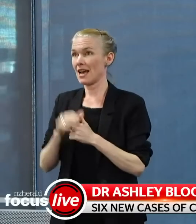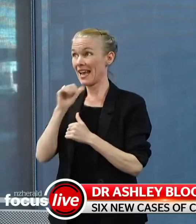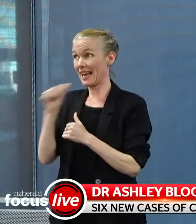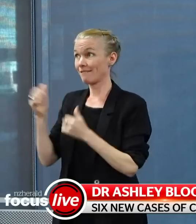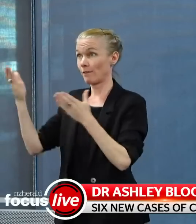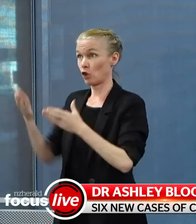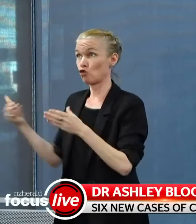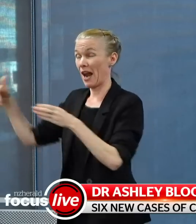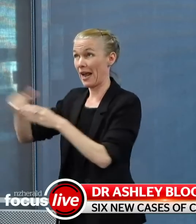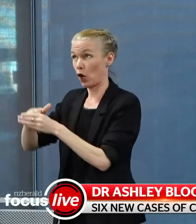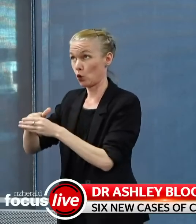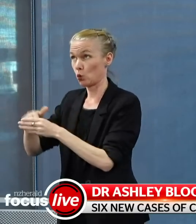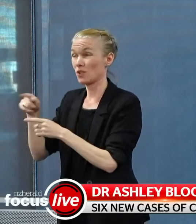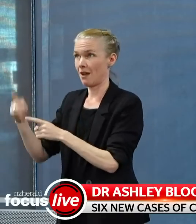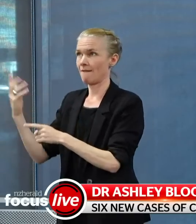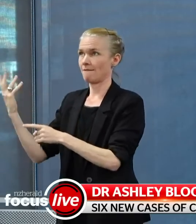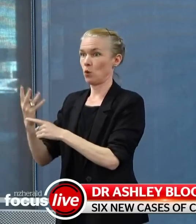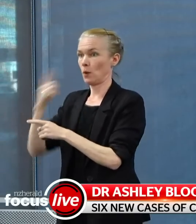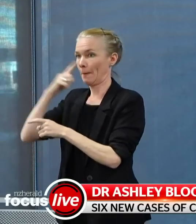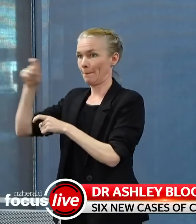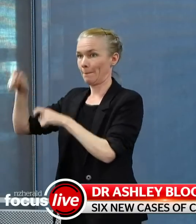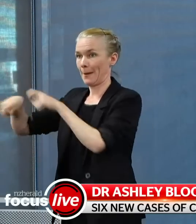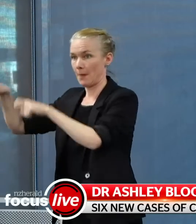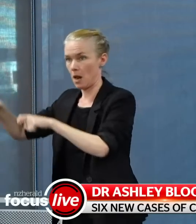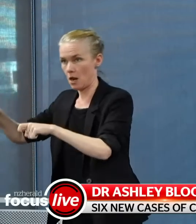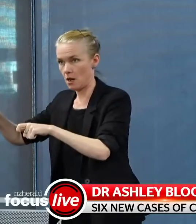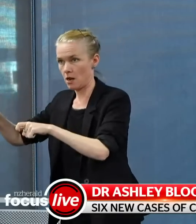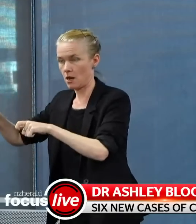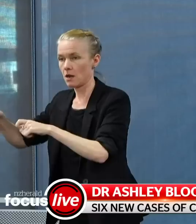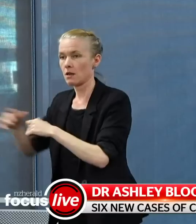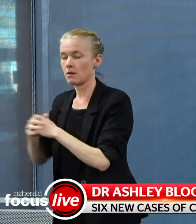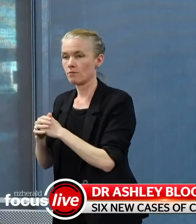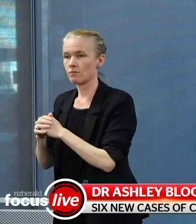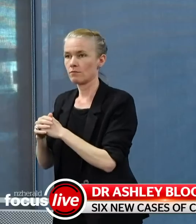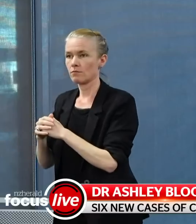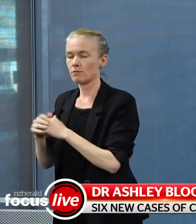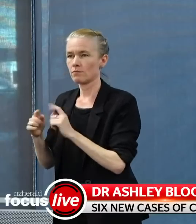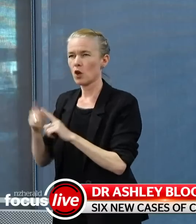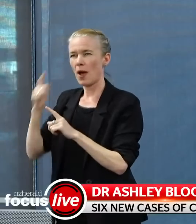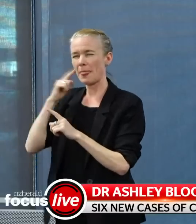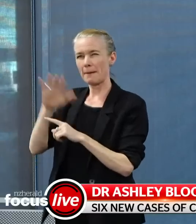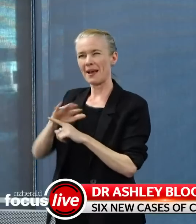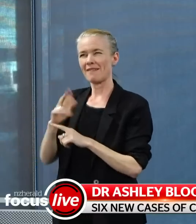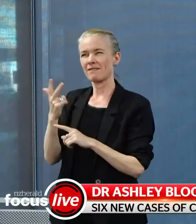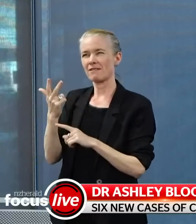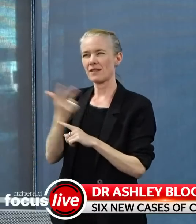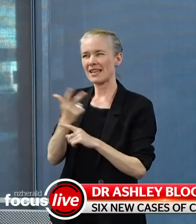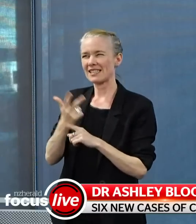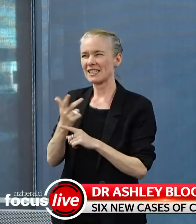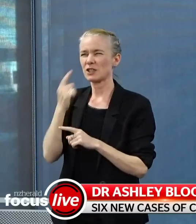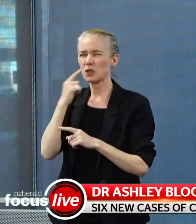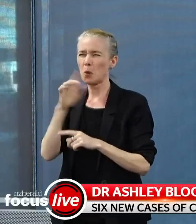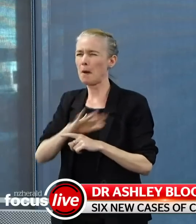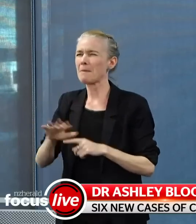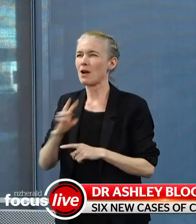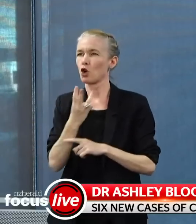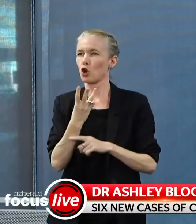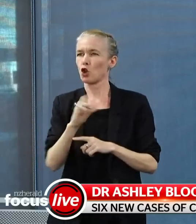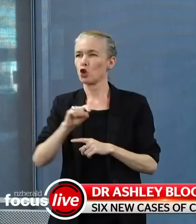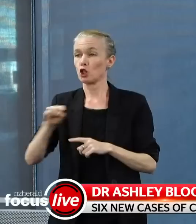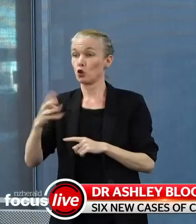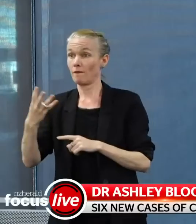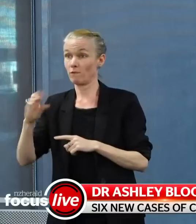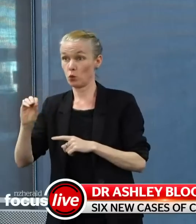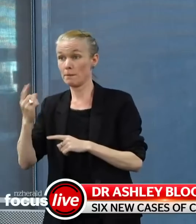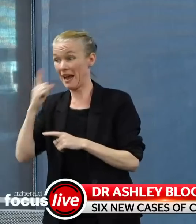14 associated with the bereavement event, my understanding was there were, previously there were 18, so it's somewhere between 30 and 40, but we can provide